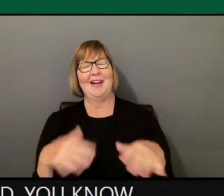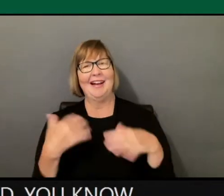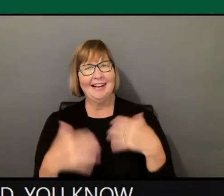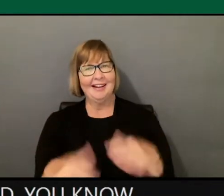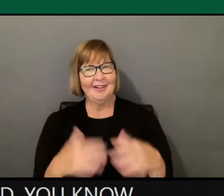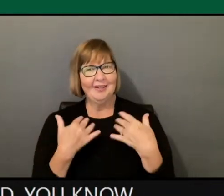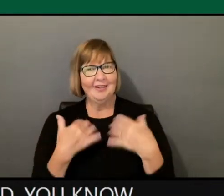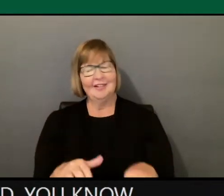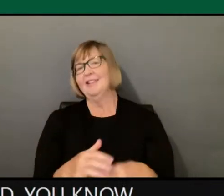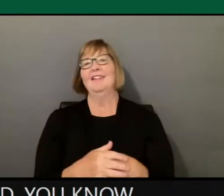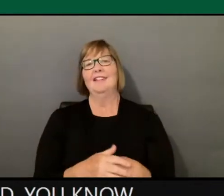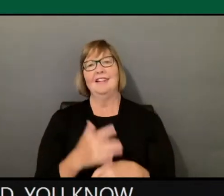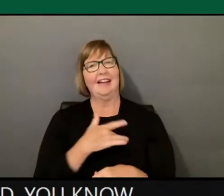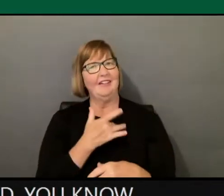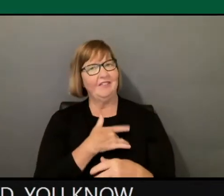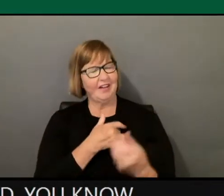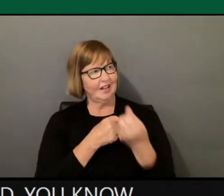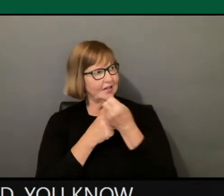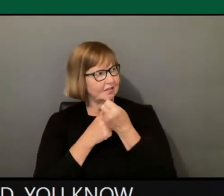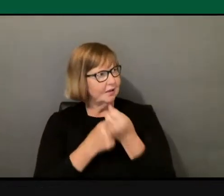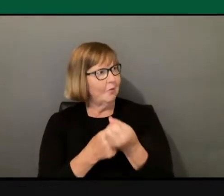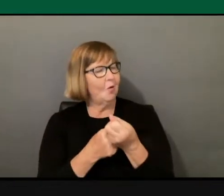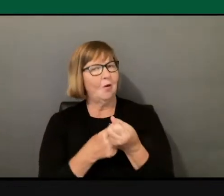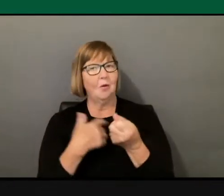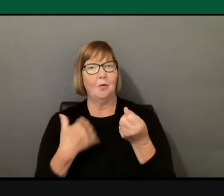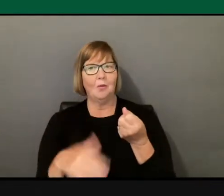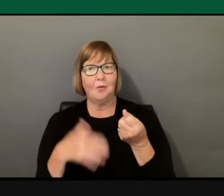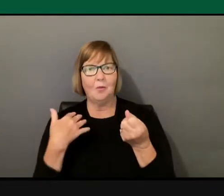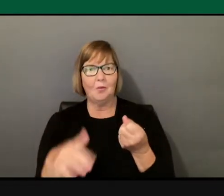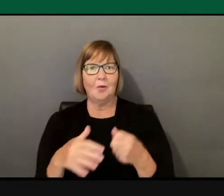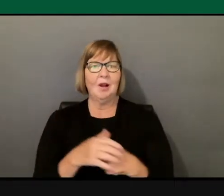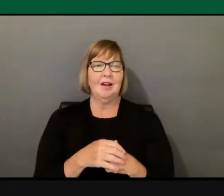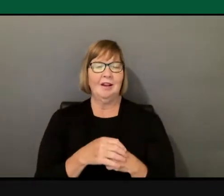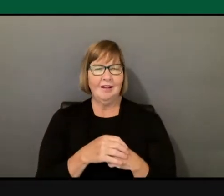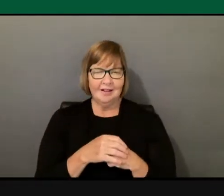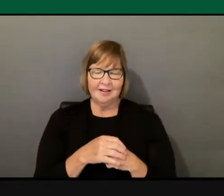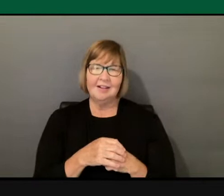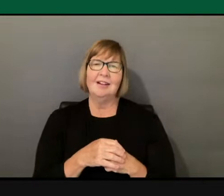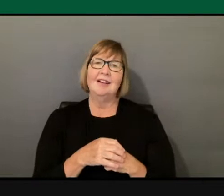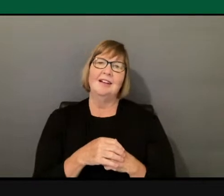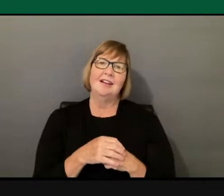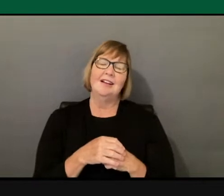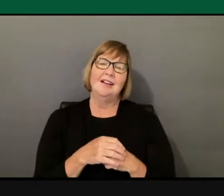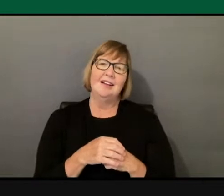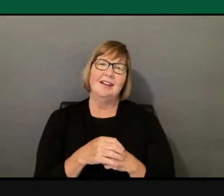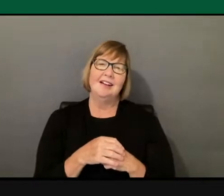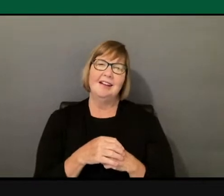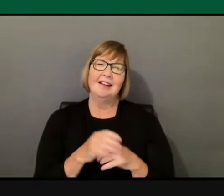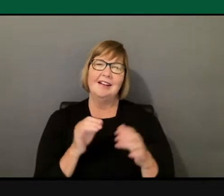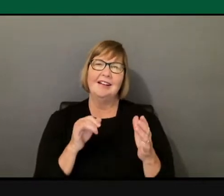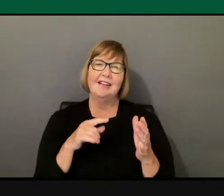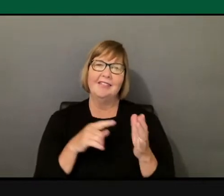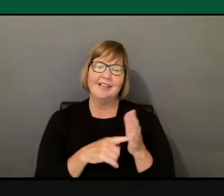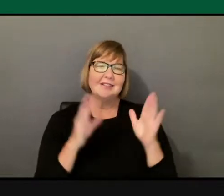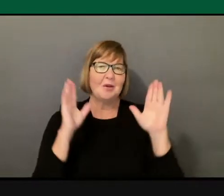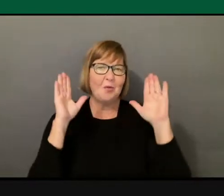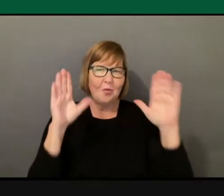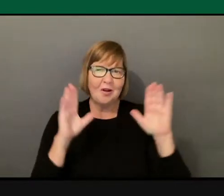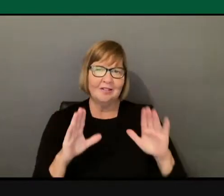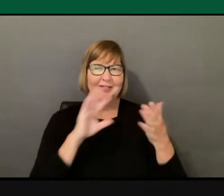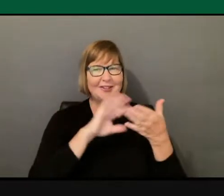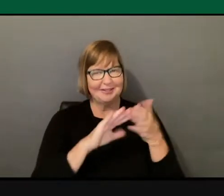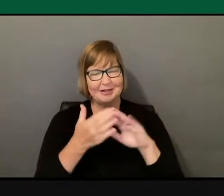a feeling of support. So why did that happen? You know, aside from being in this wonderful community of Sacramento,